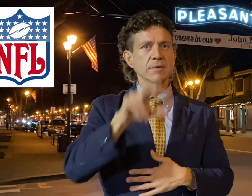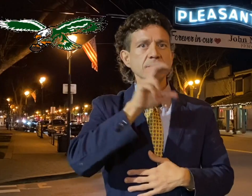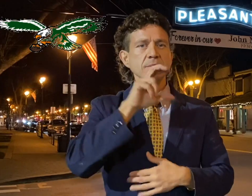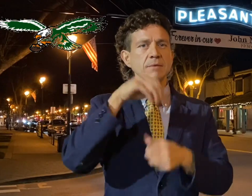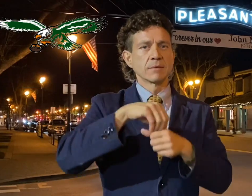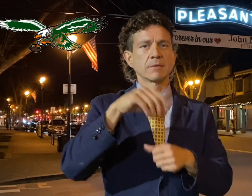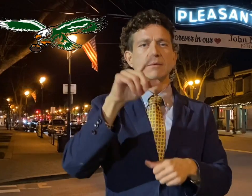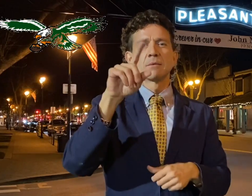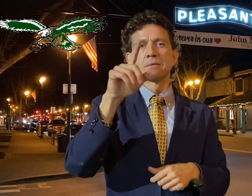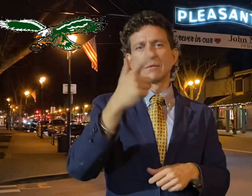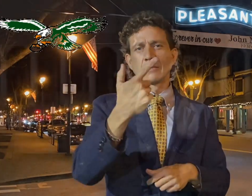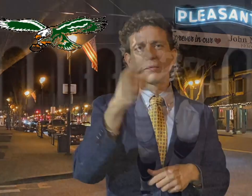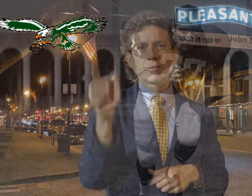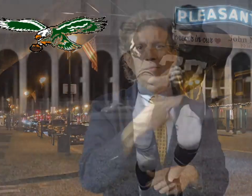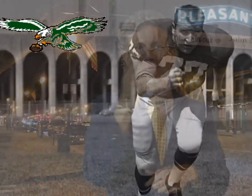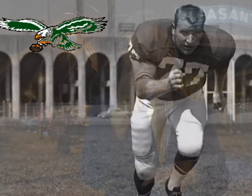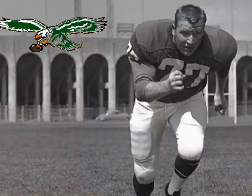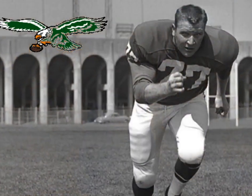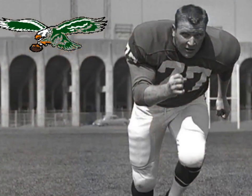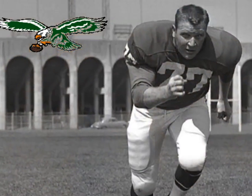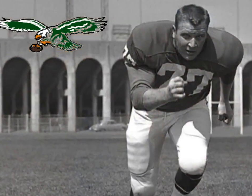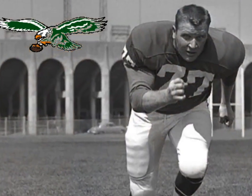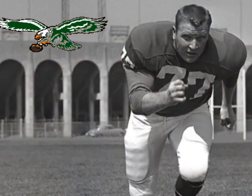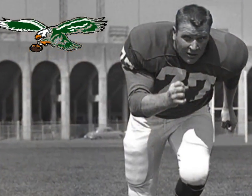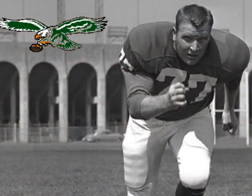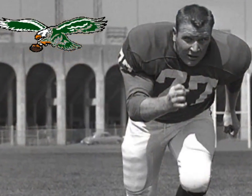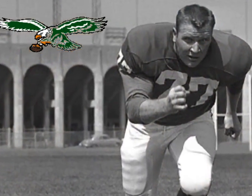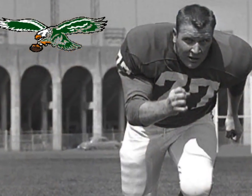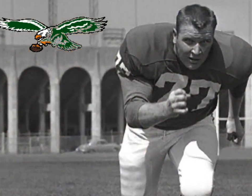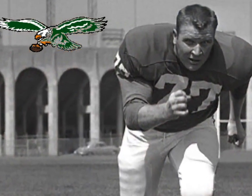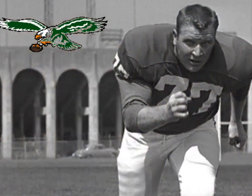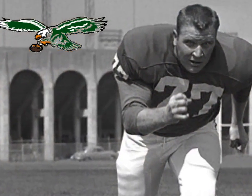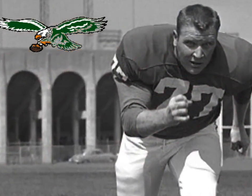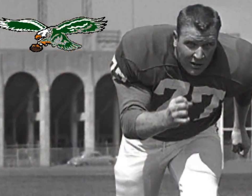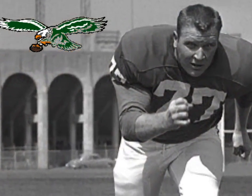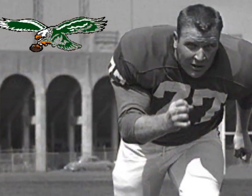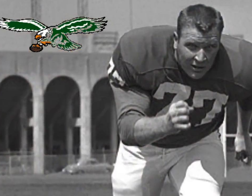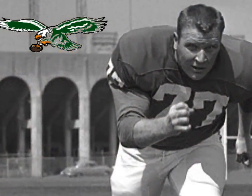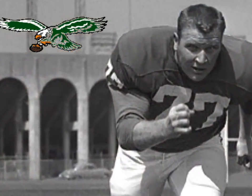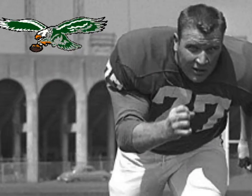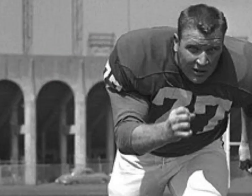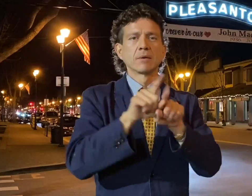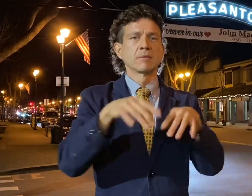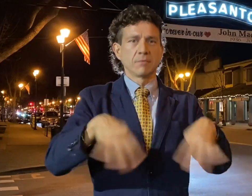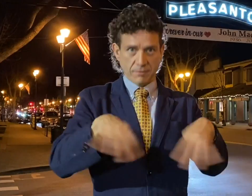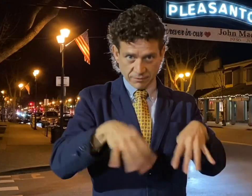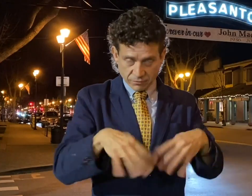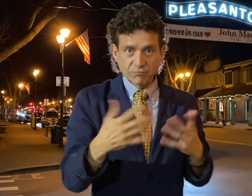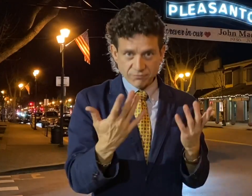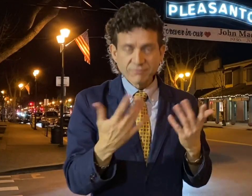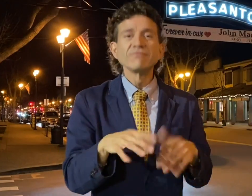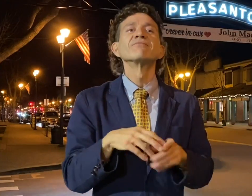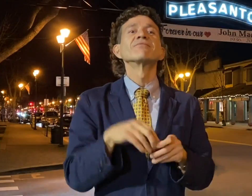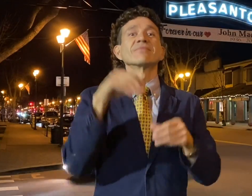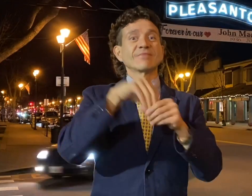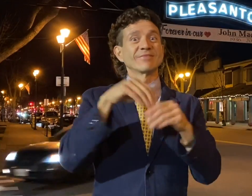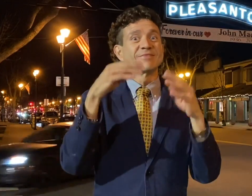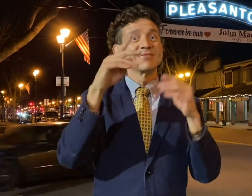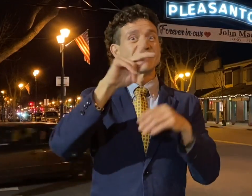Philadelphia Eagles in the 21st round as a lineman. During